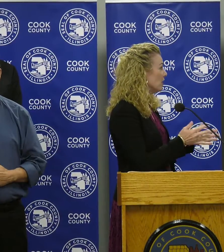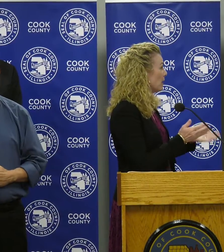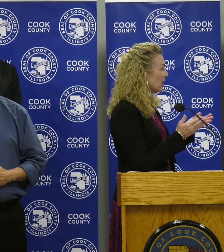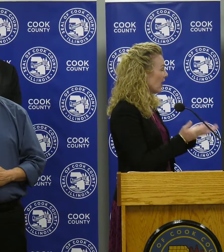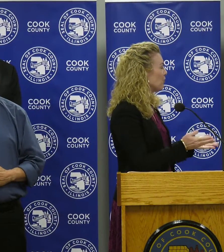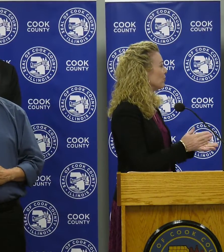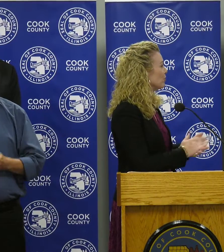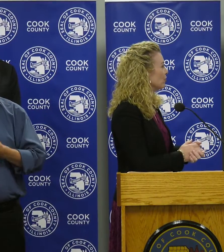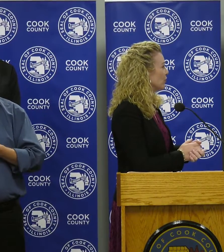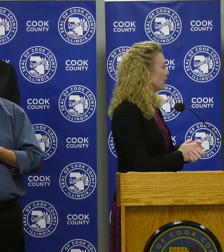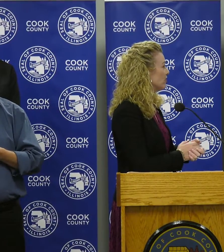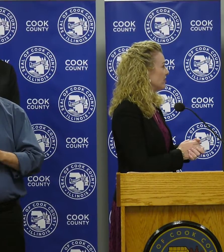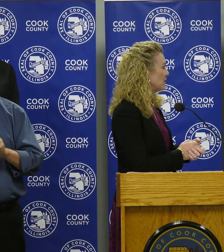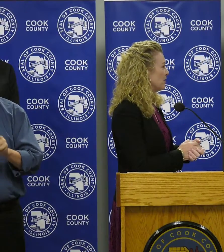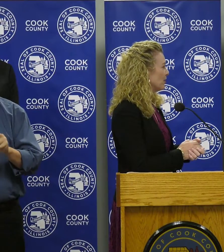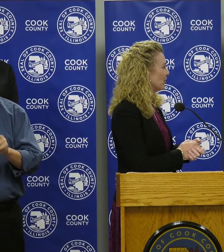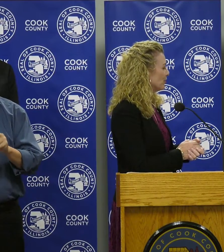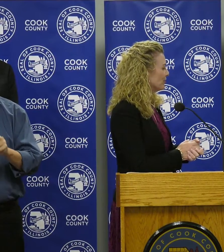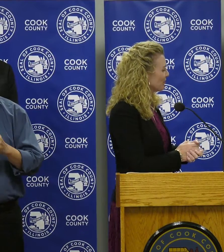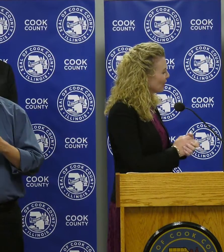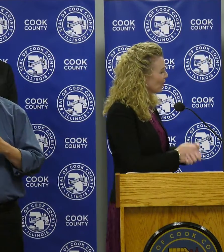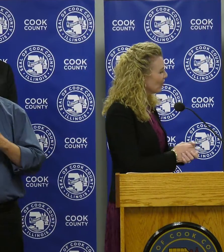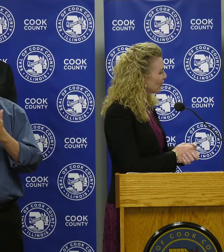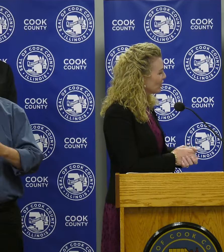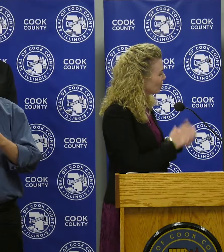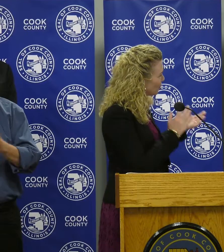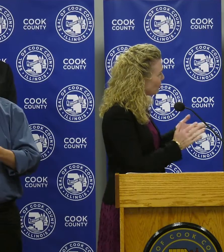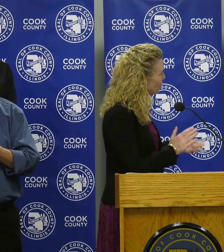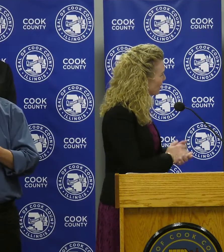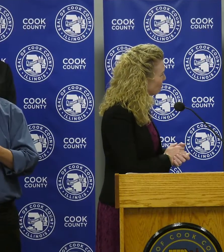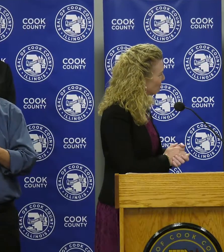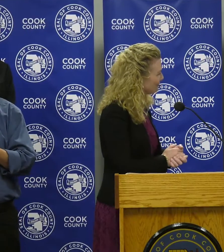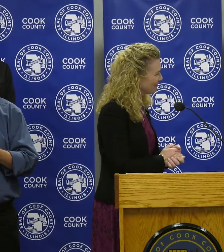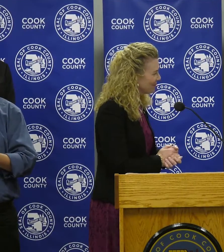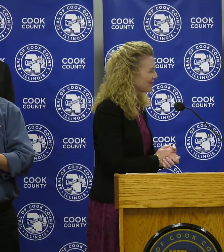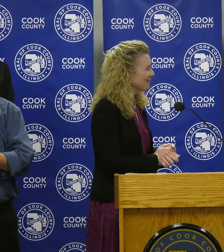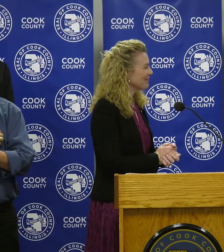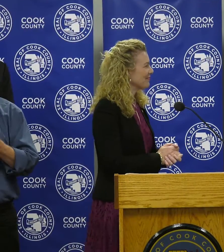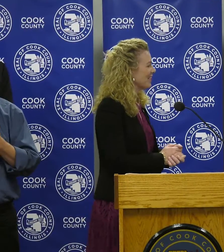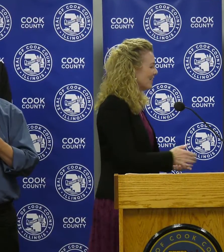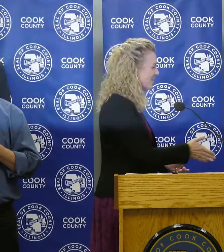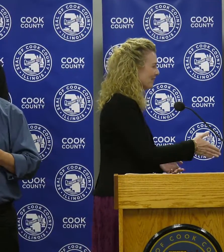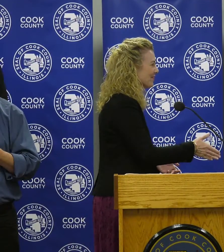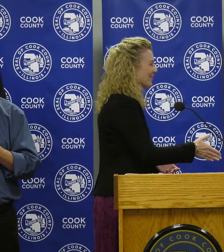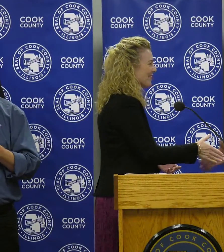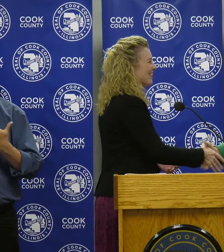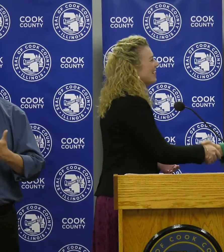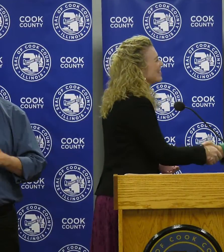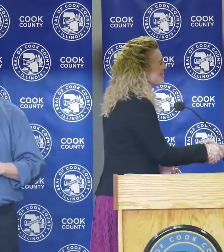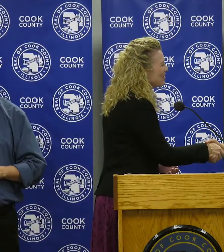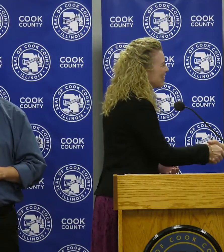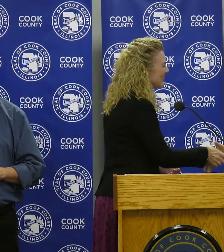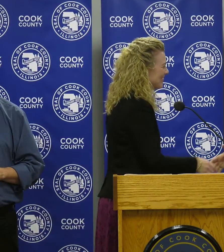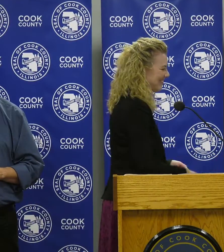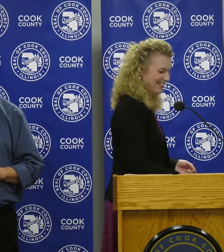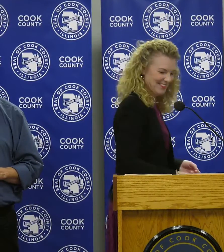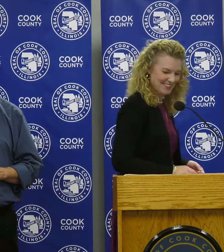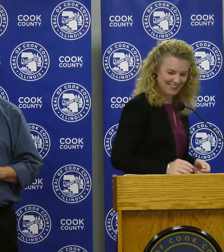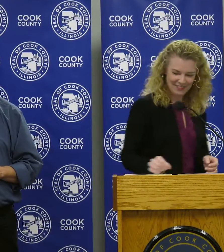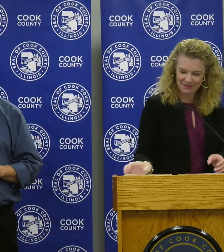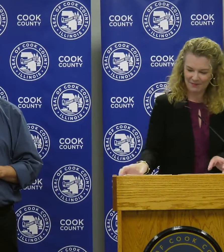to continuing making contributions to your sustainability goals. Congratulations to you and your team. Thank you. so much. appreciate Thank you. Thank you so much.